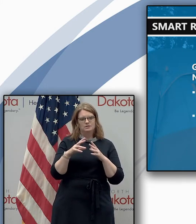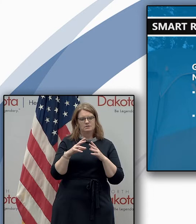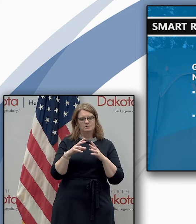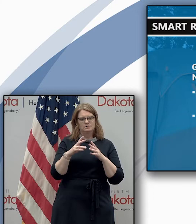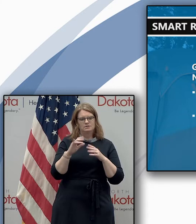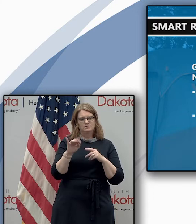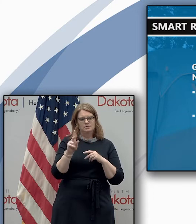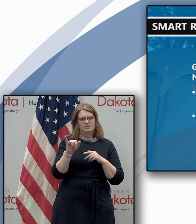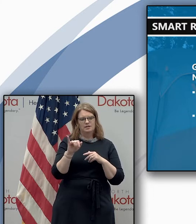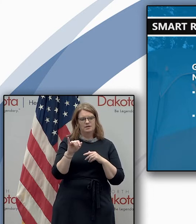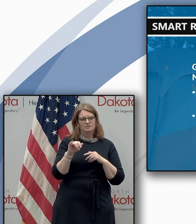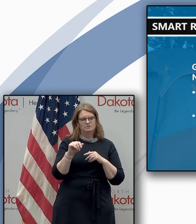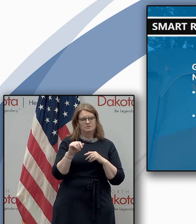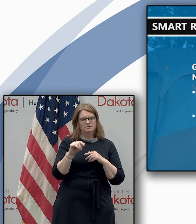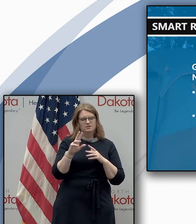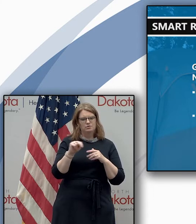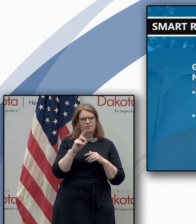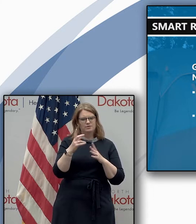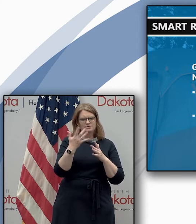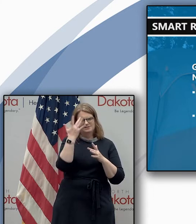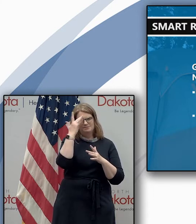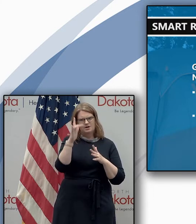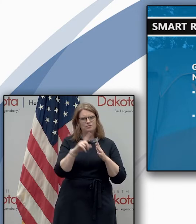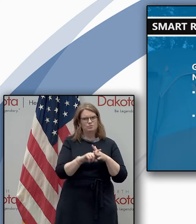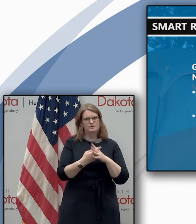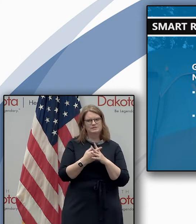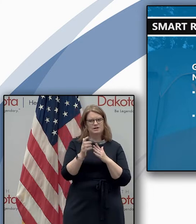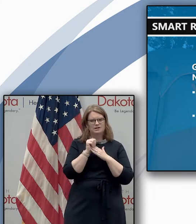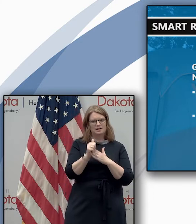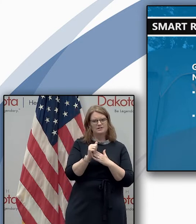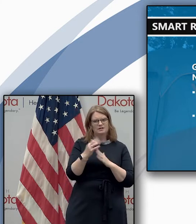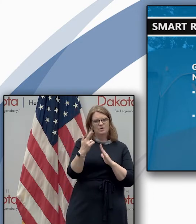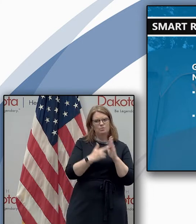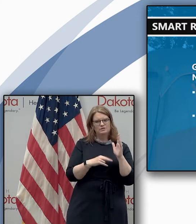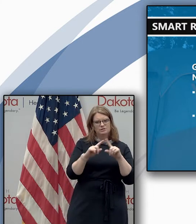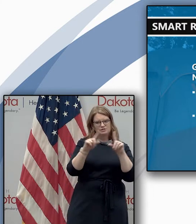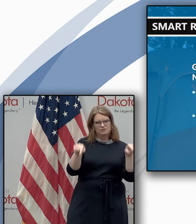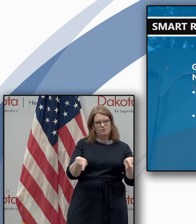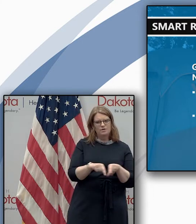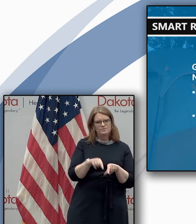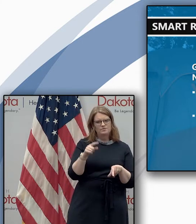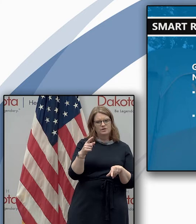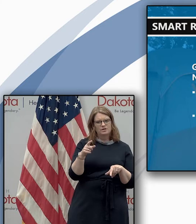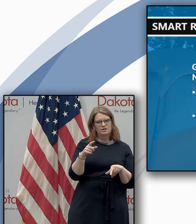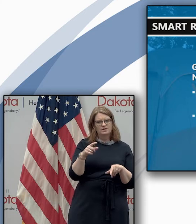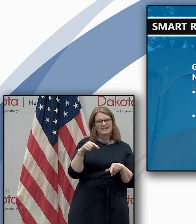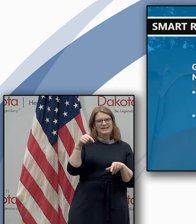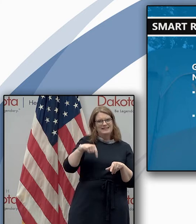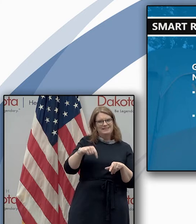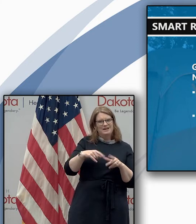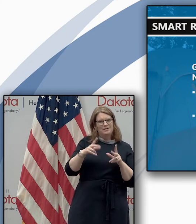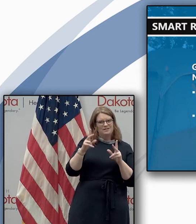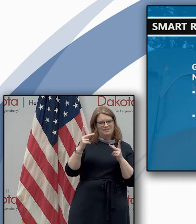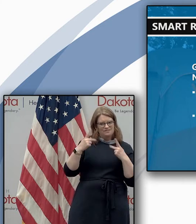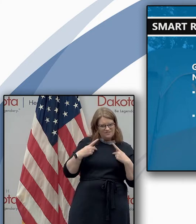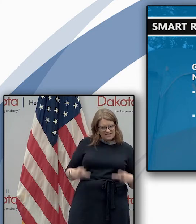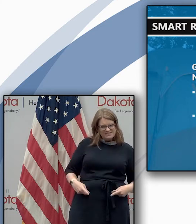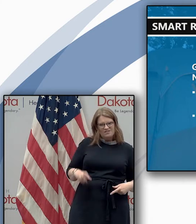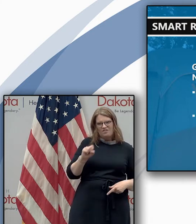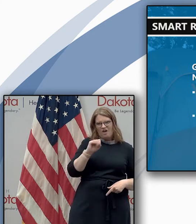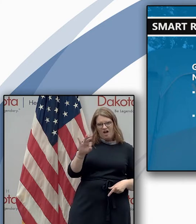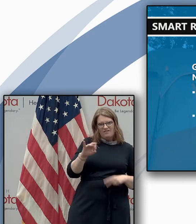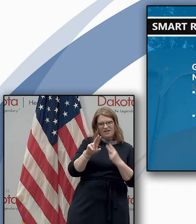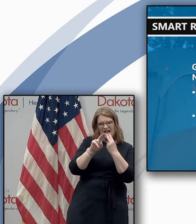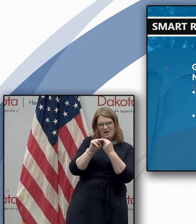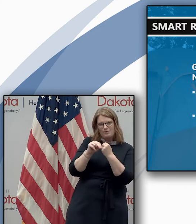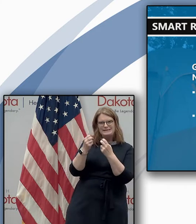conducted under the north dakota smart restart guidelines course information registration forms for the uh for a in-person physical off-highway vehicle